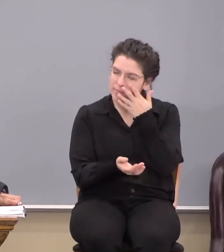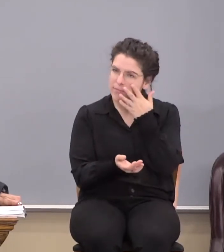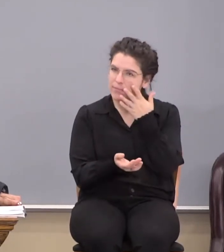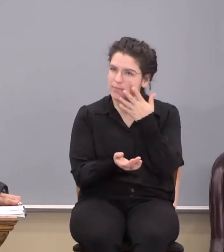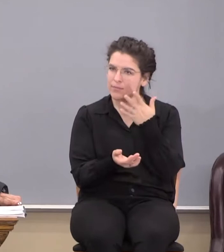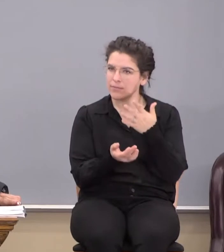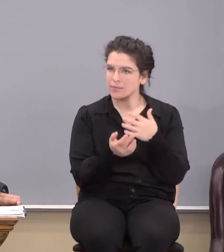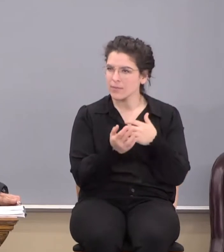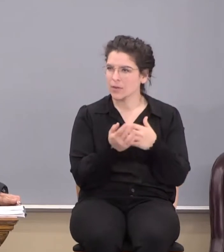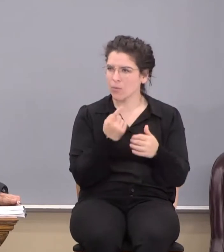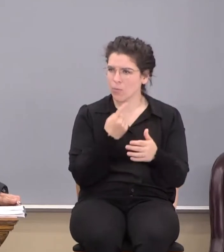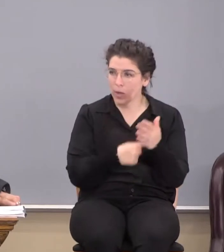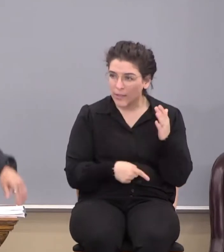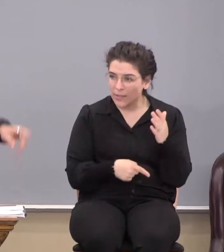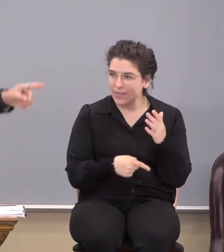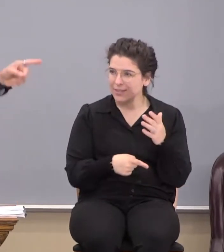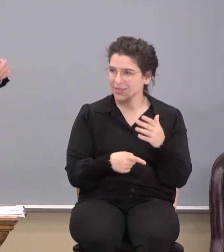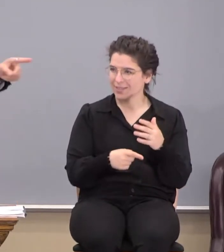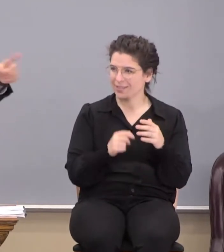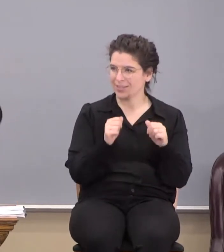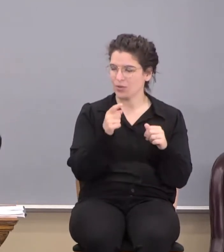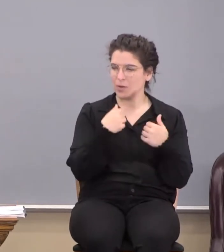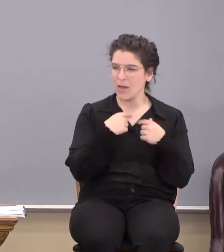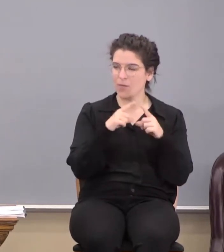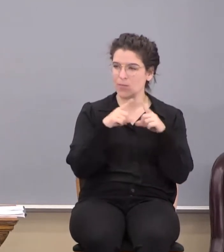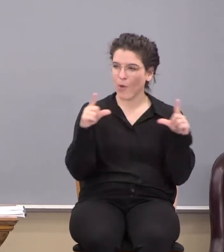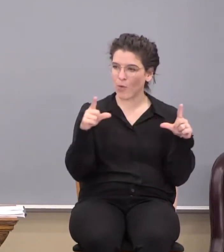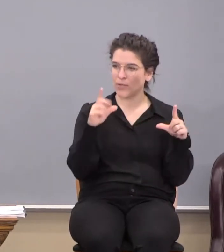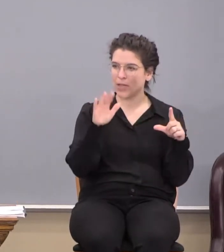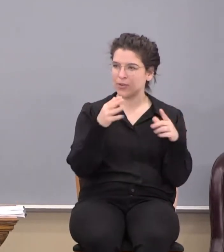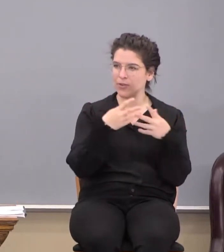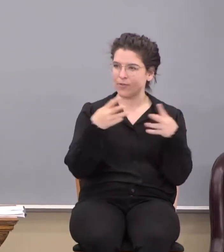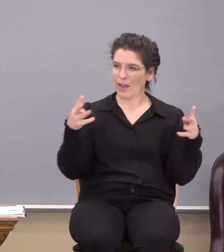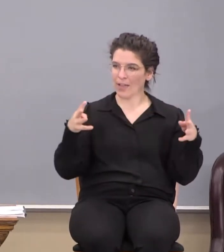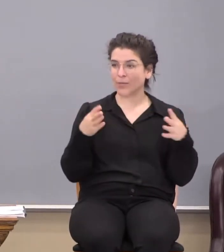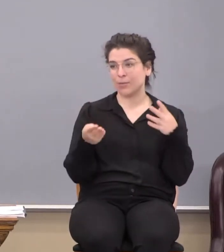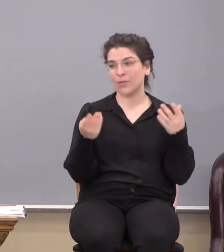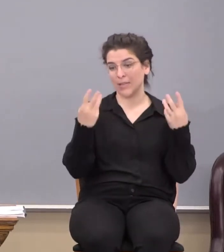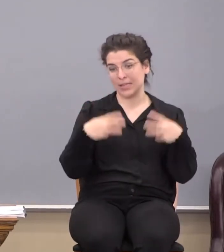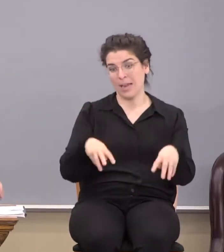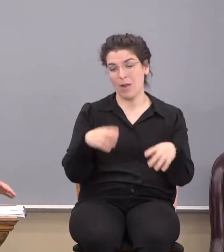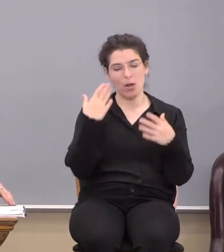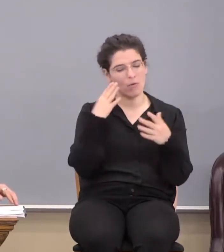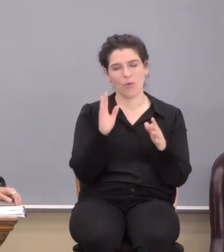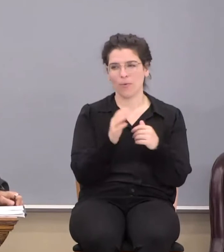They're going to look like, what? Yeah, you got it posted right on your fence. They might take that down, by the way.